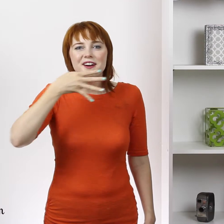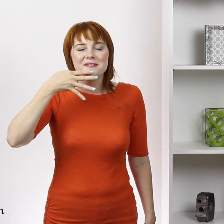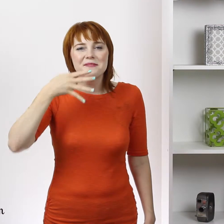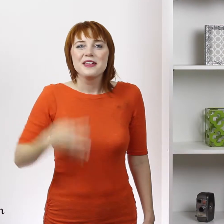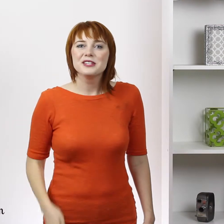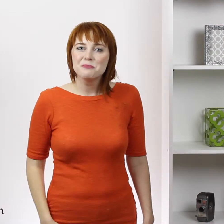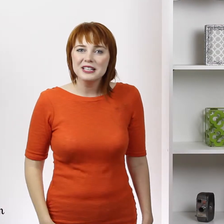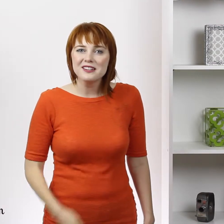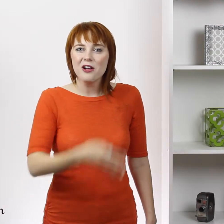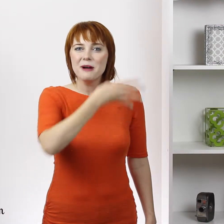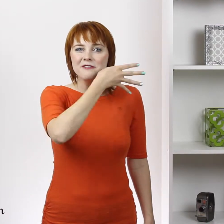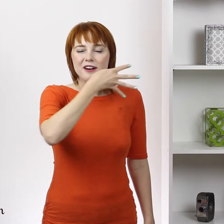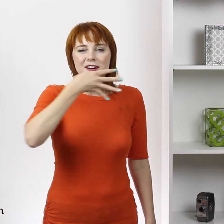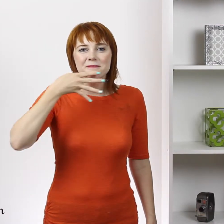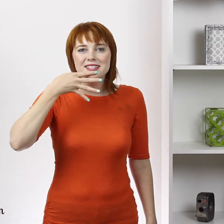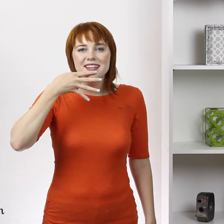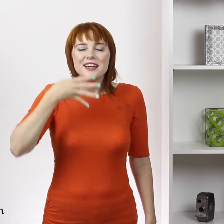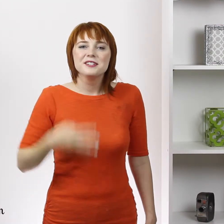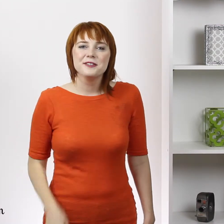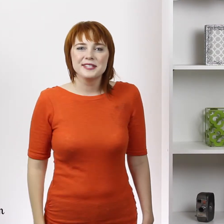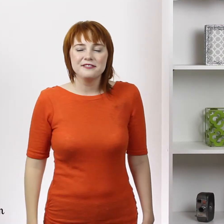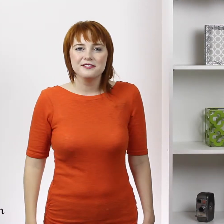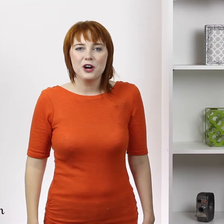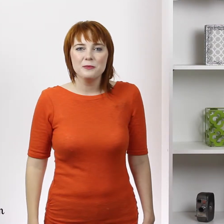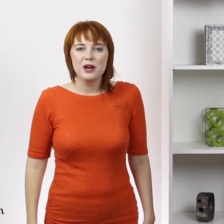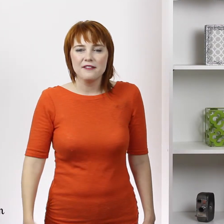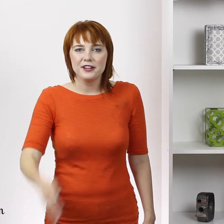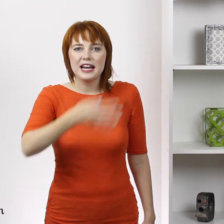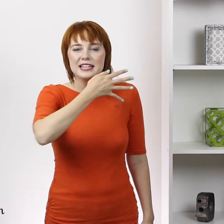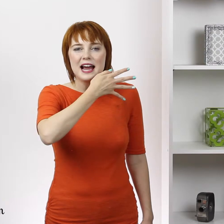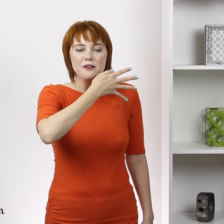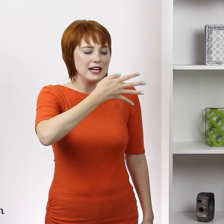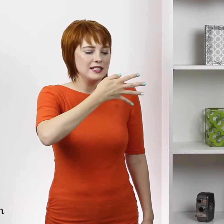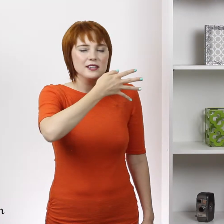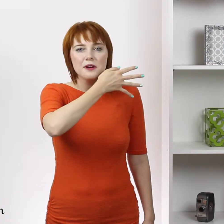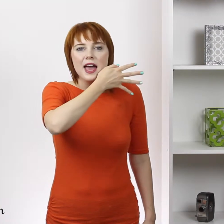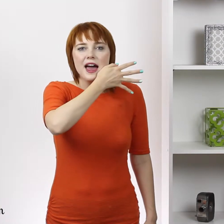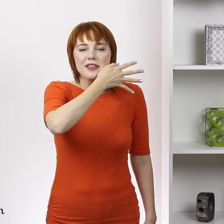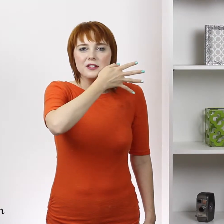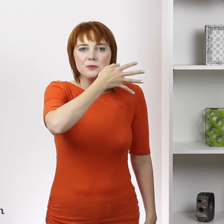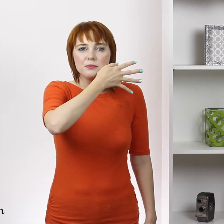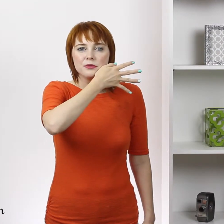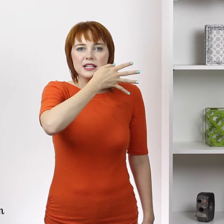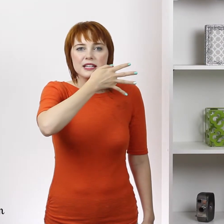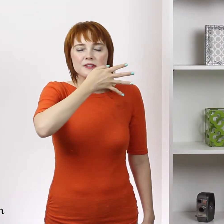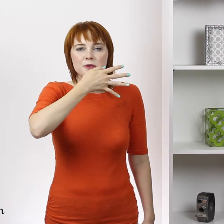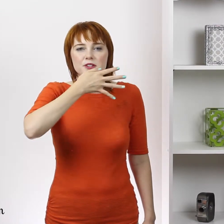Farm. This book is all about farms. To do the sign for farm, you have your hand out next to you and then you bring it towards